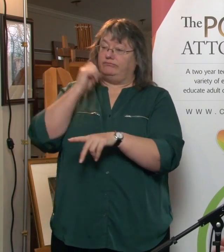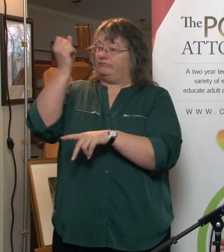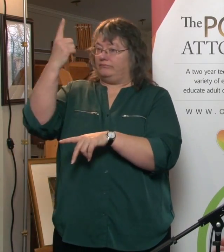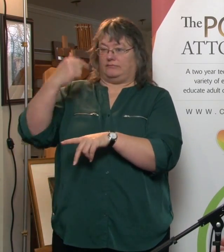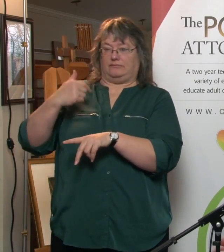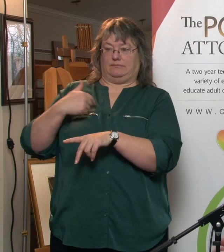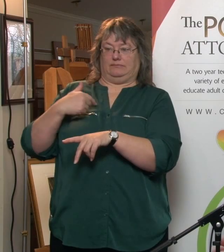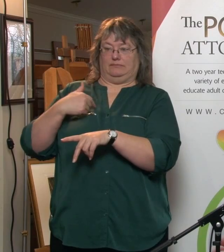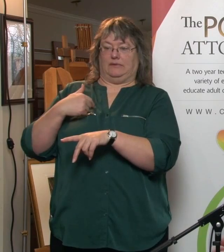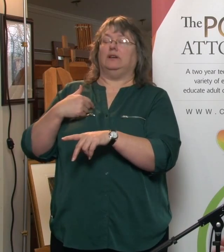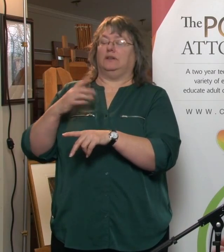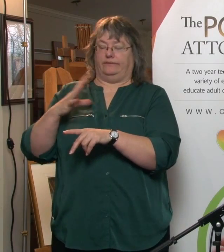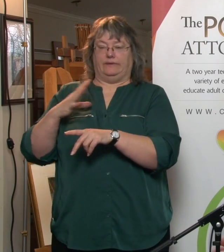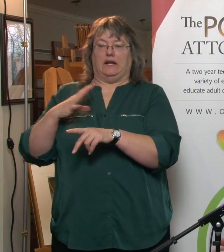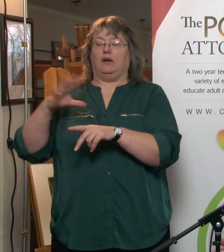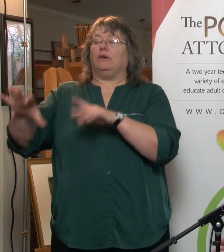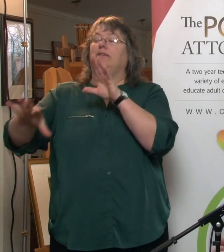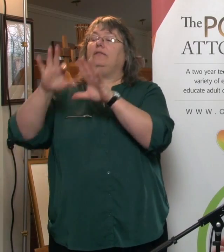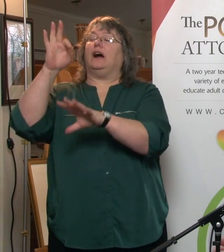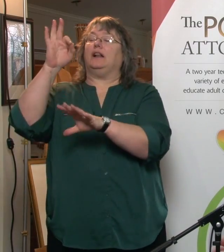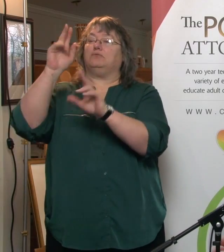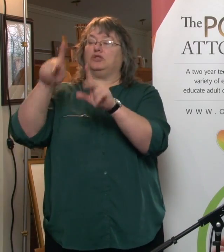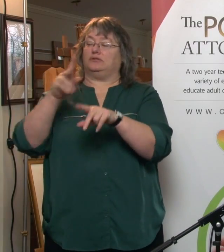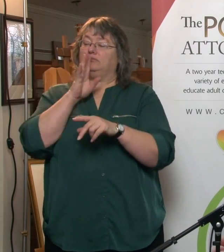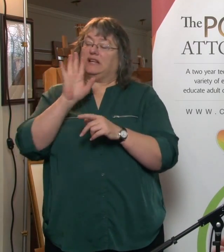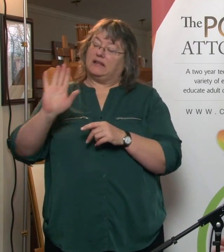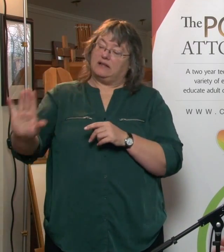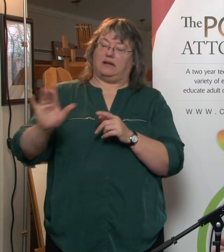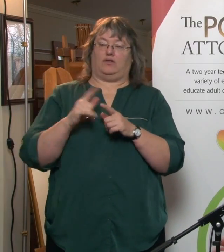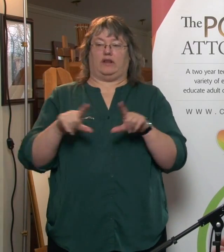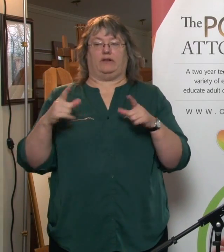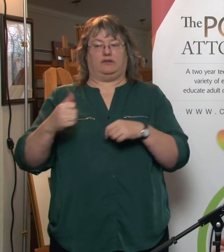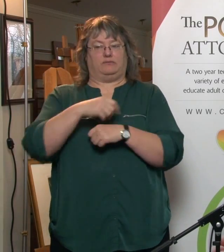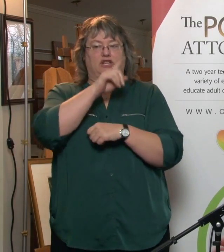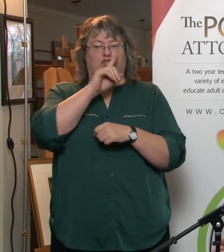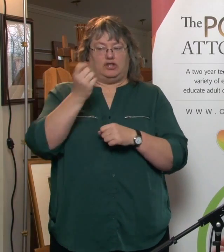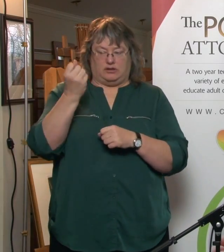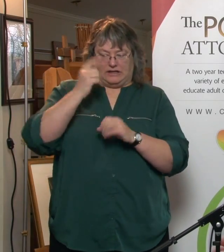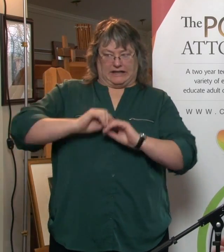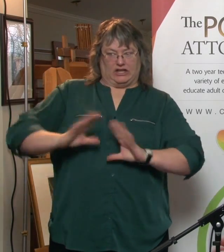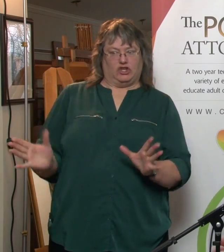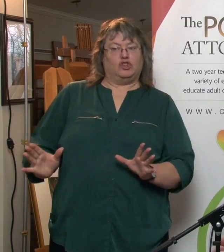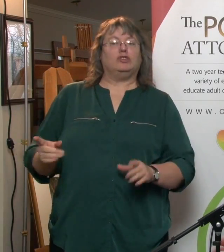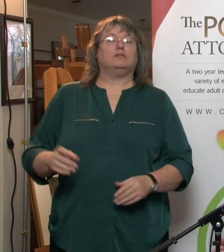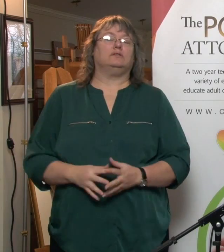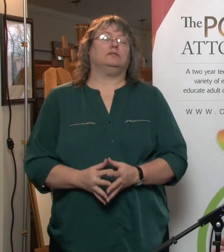what they were signing. So that would be a very big concern for us. We would make sure that we do find someone that can help.